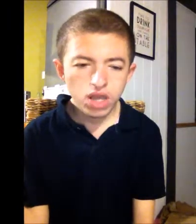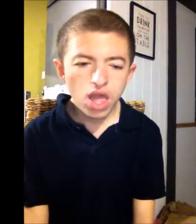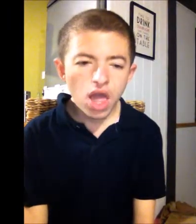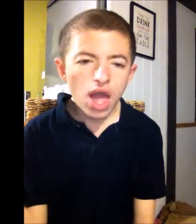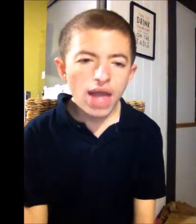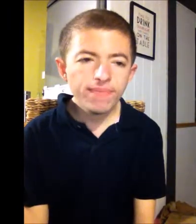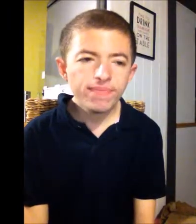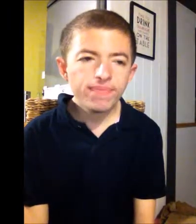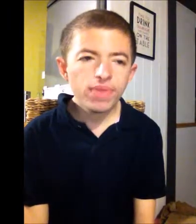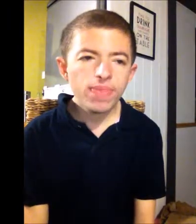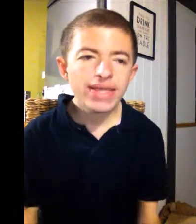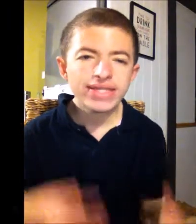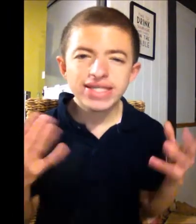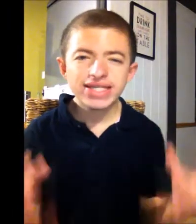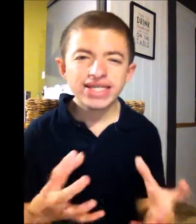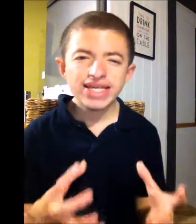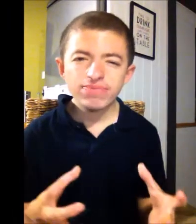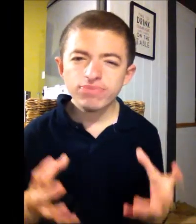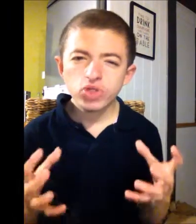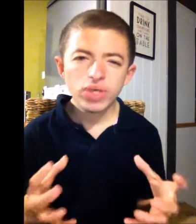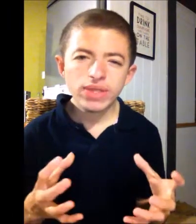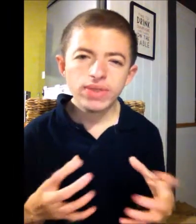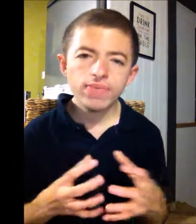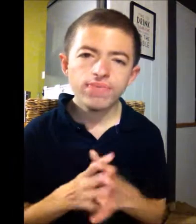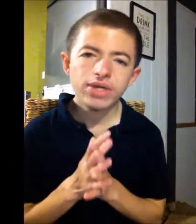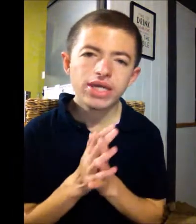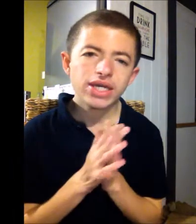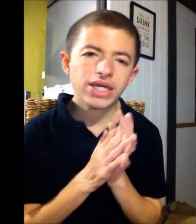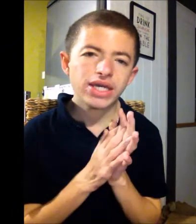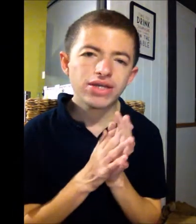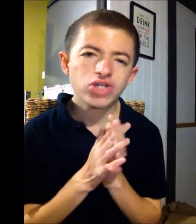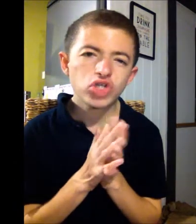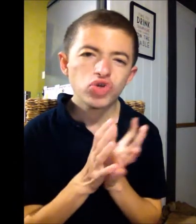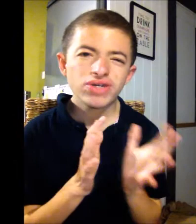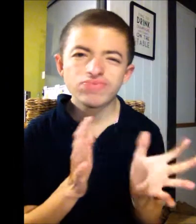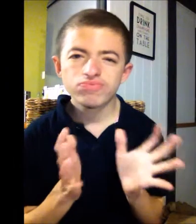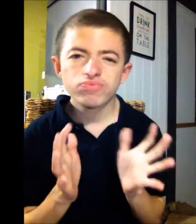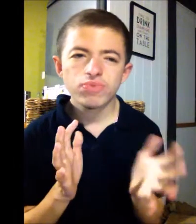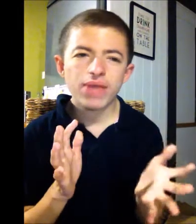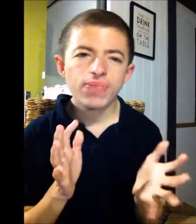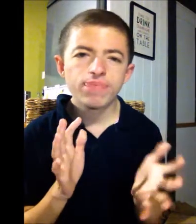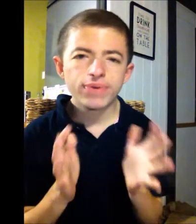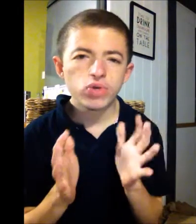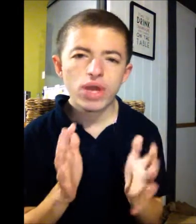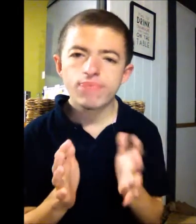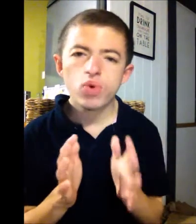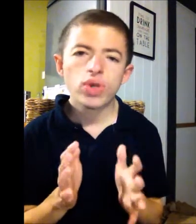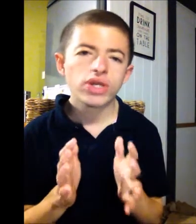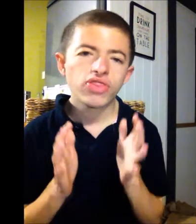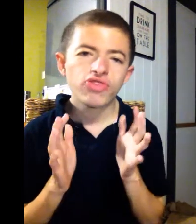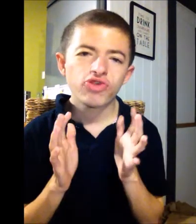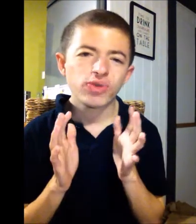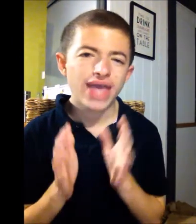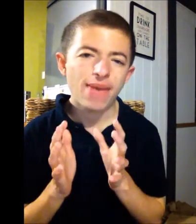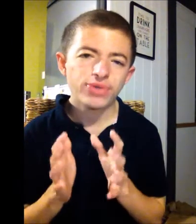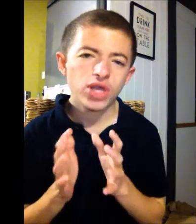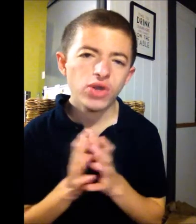Um, there's this scene between them during, like, the midway point through the episode.